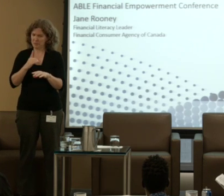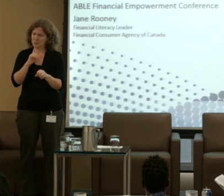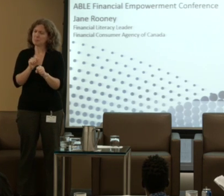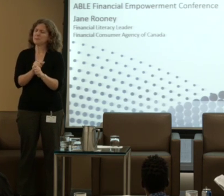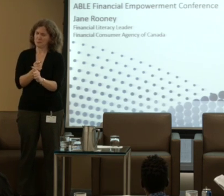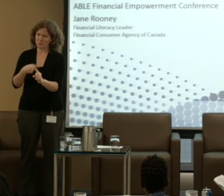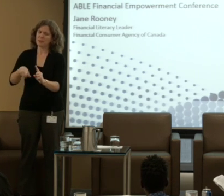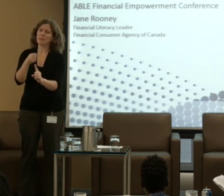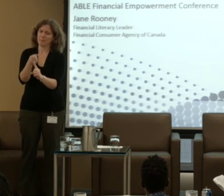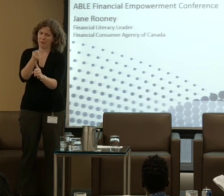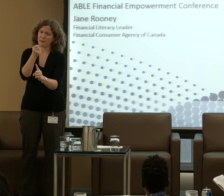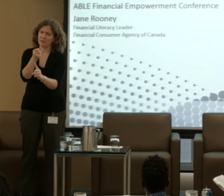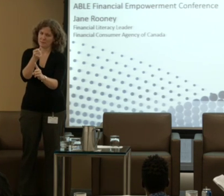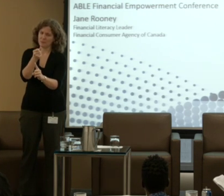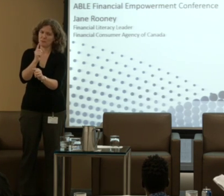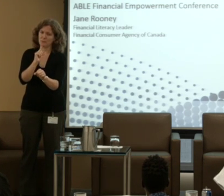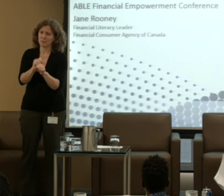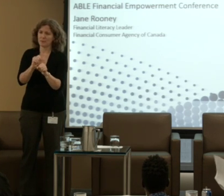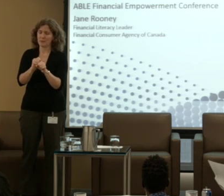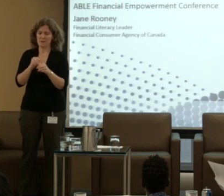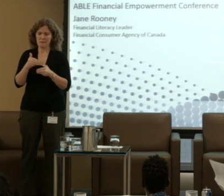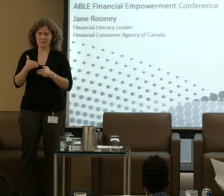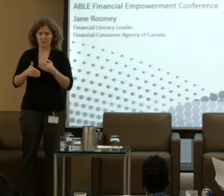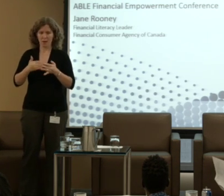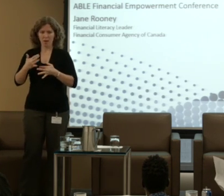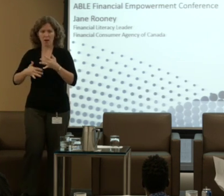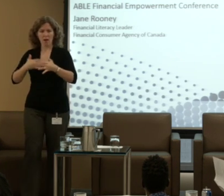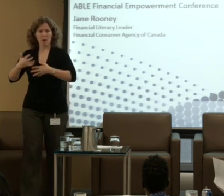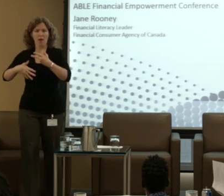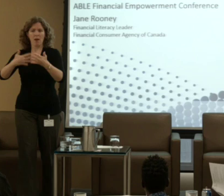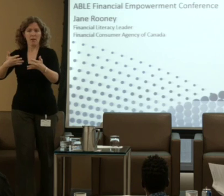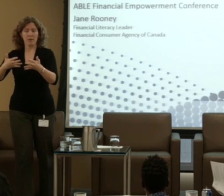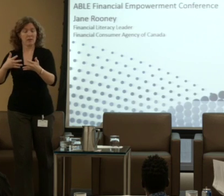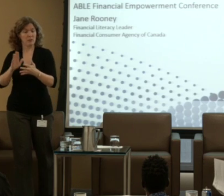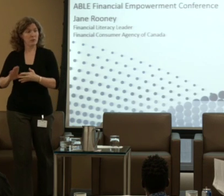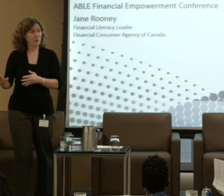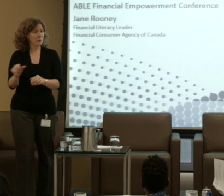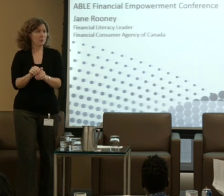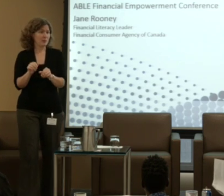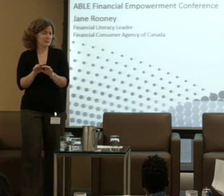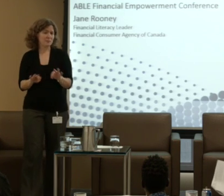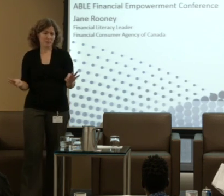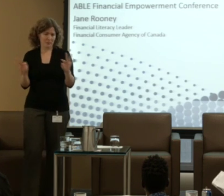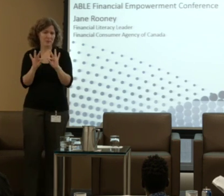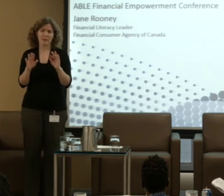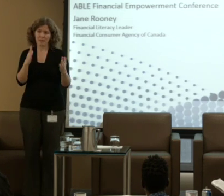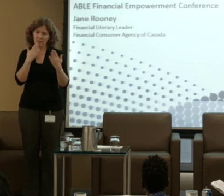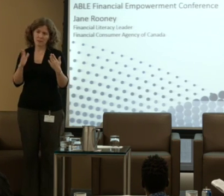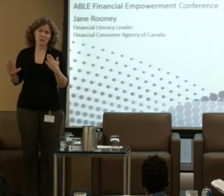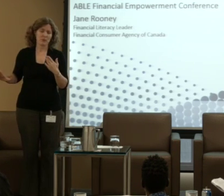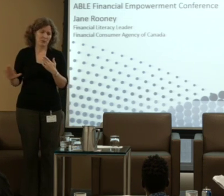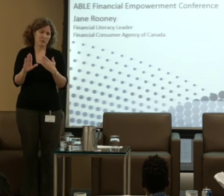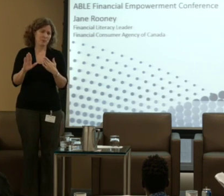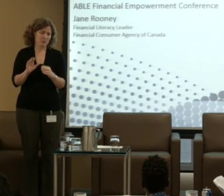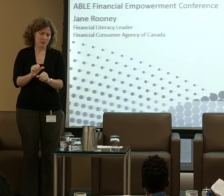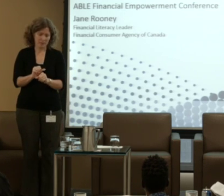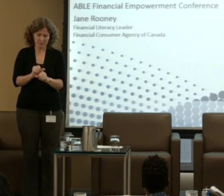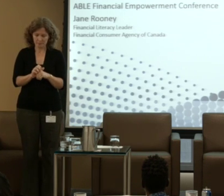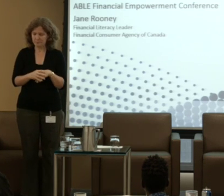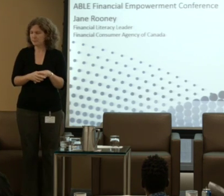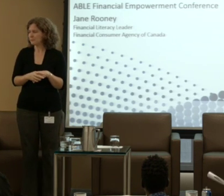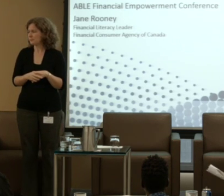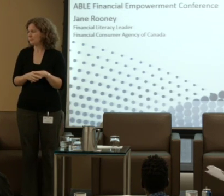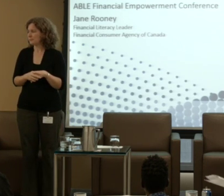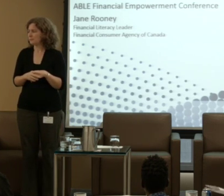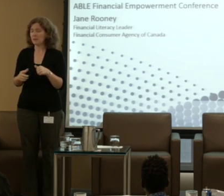impact. Where momentum is building. What you do matters and I really thank you for it. The